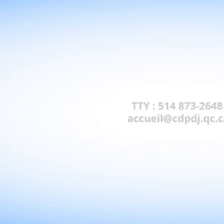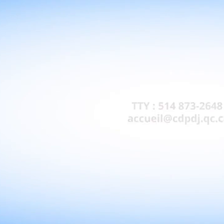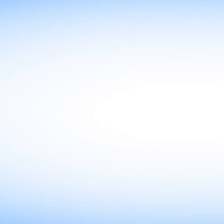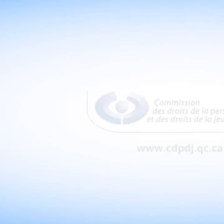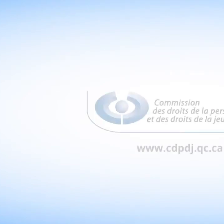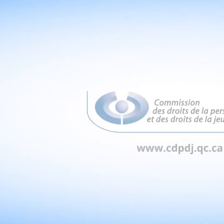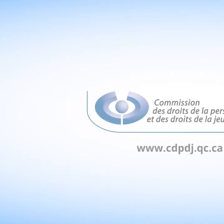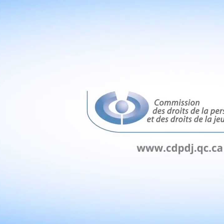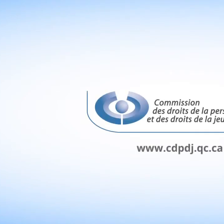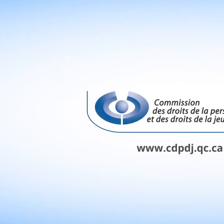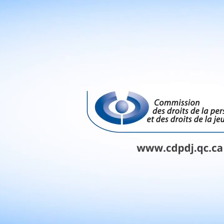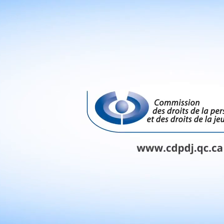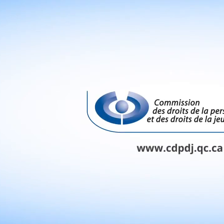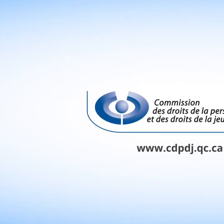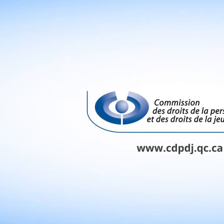.qc.ca.